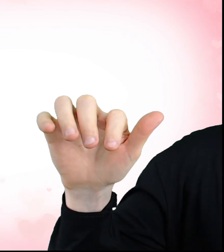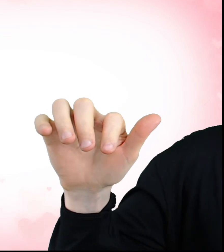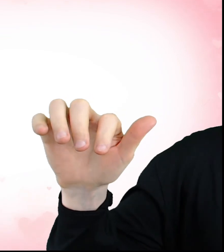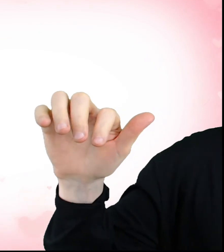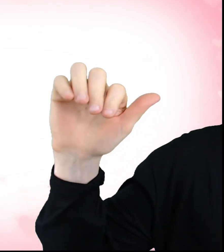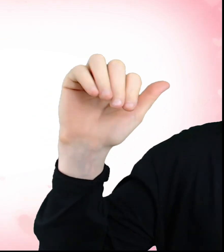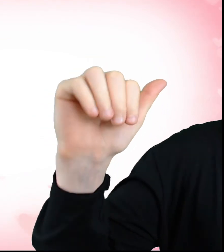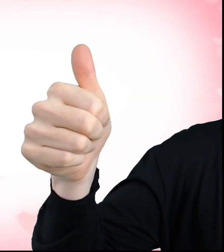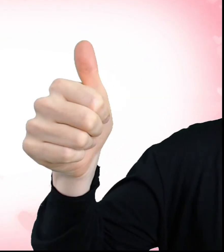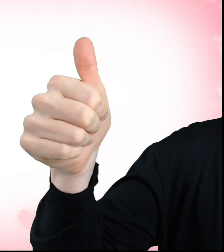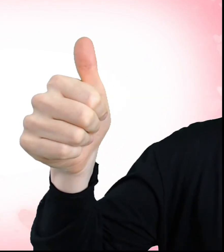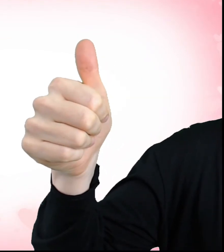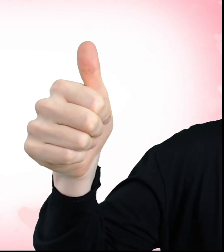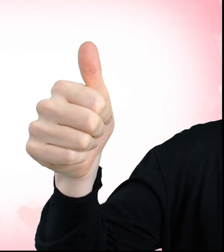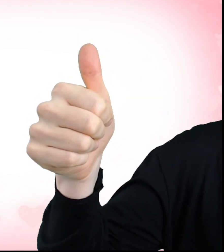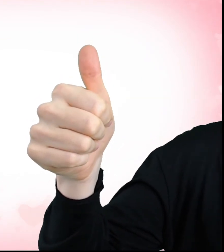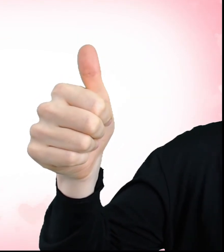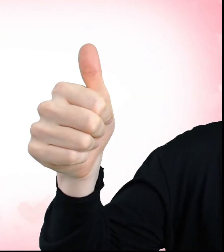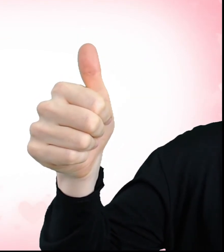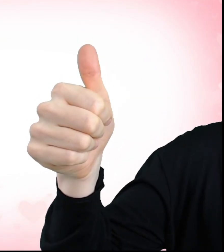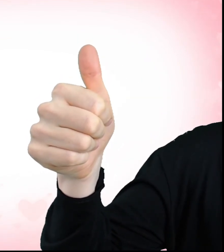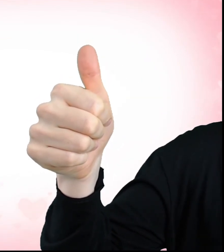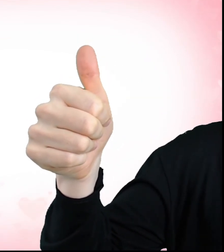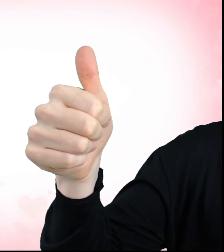all night Come on, dance with me, I'm levitating Stay down